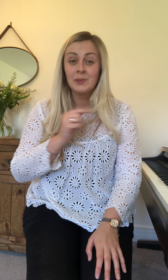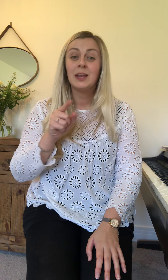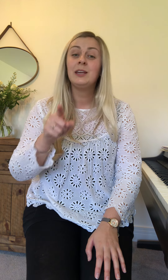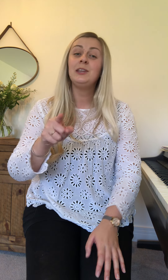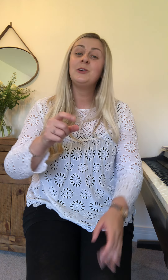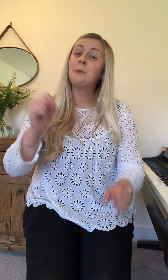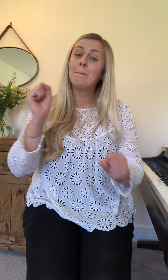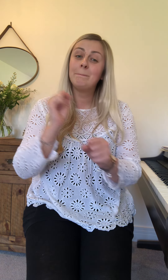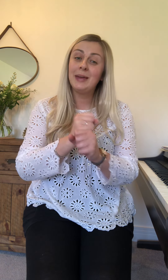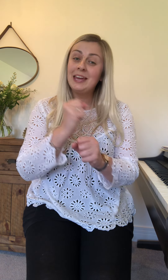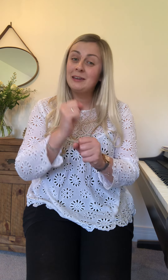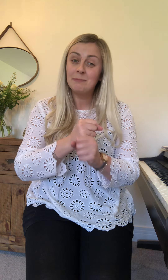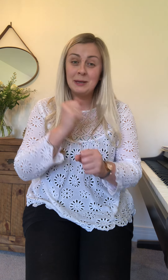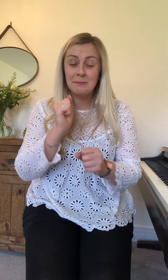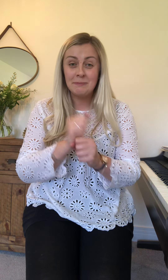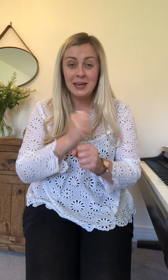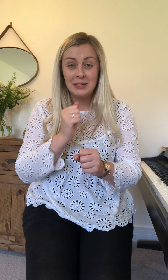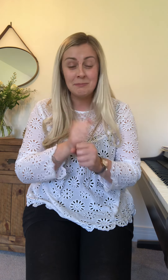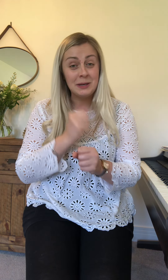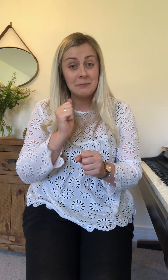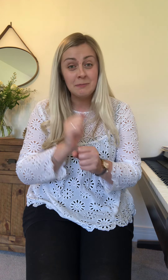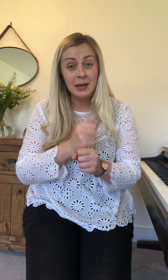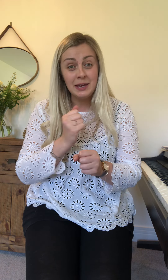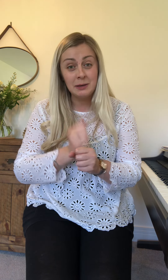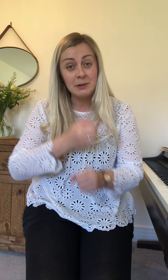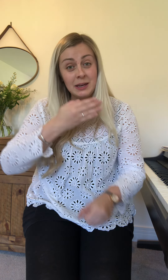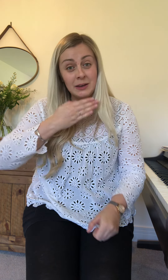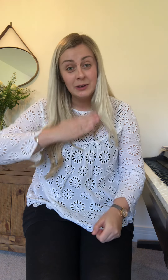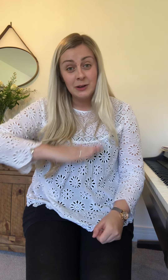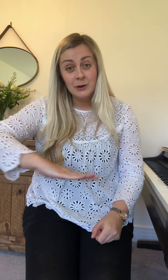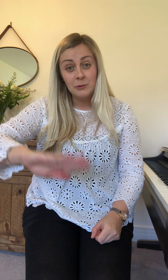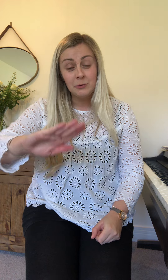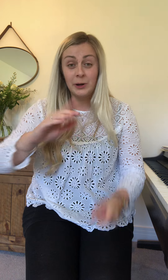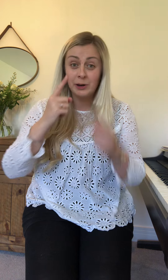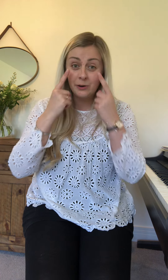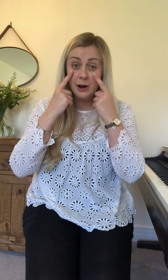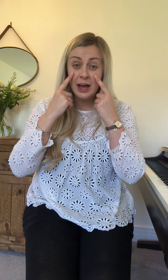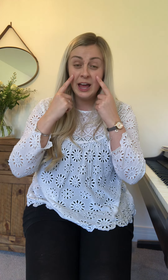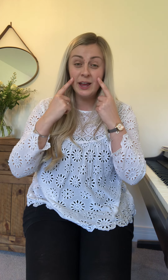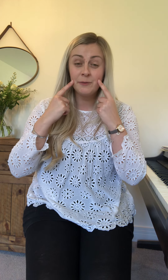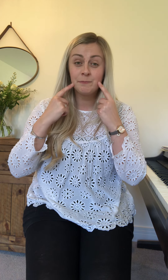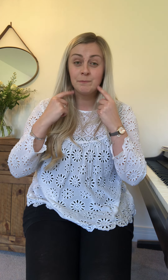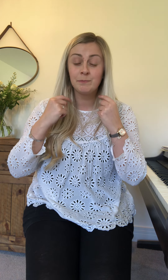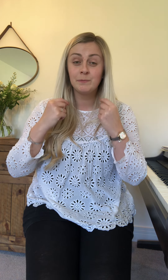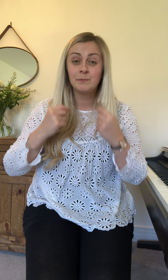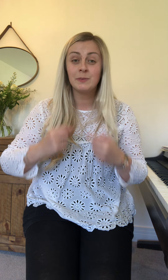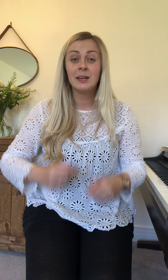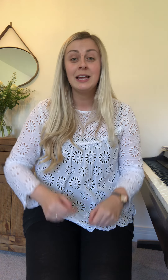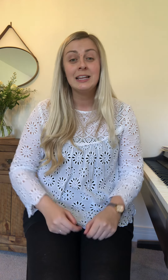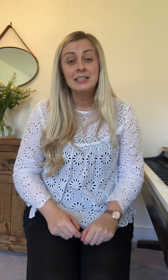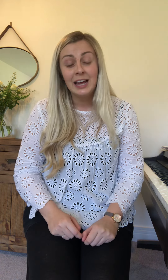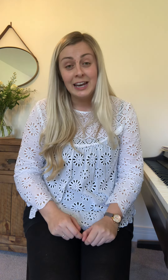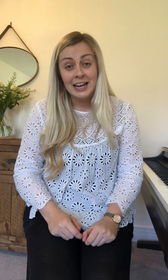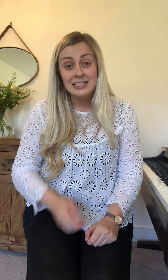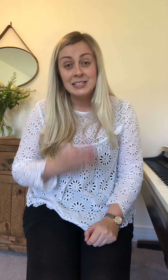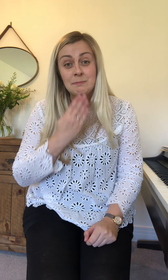You make me, make me, make me want to cry and I just